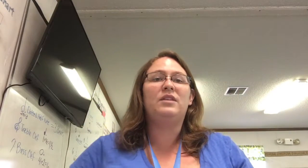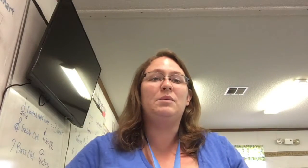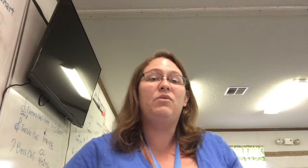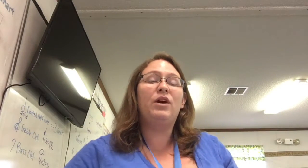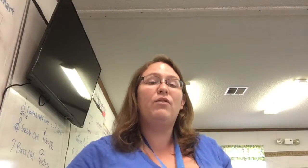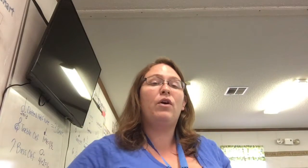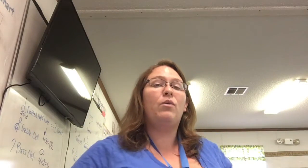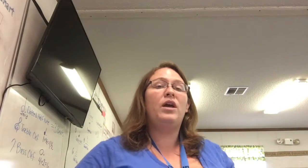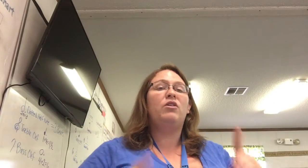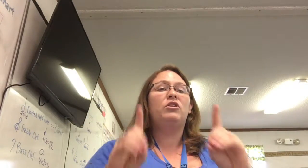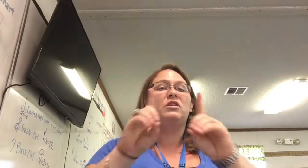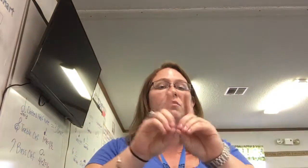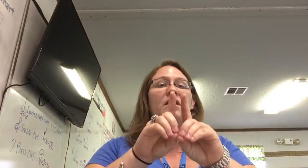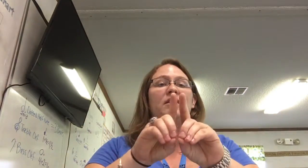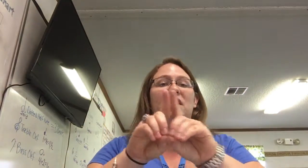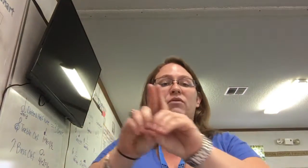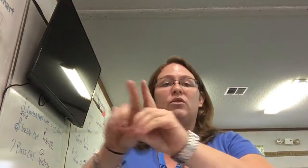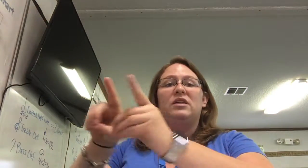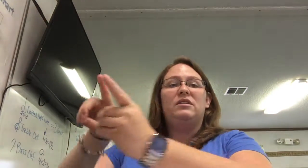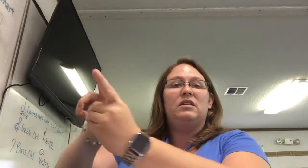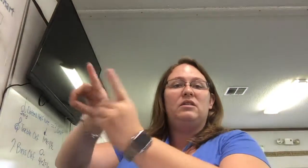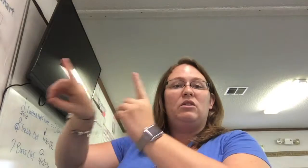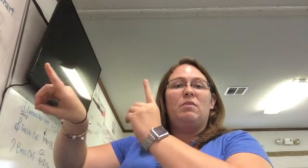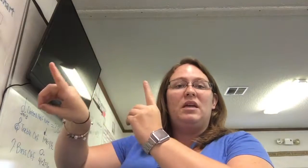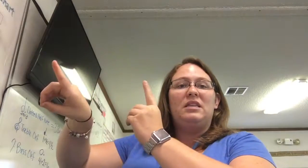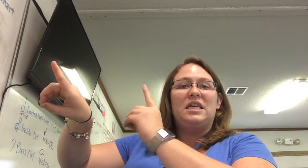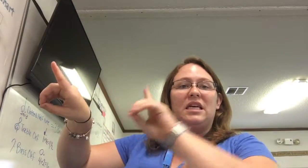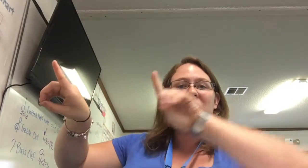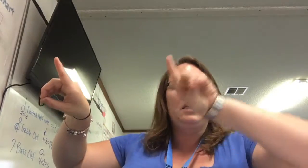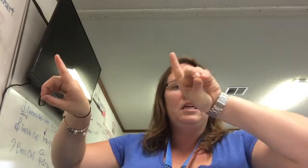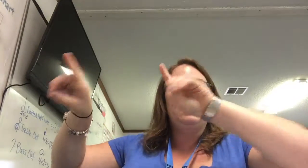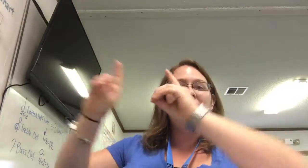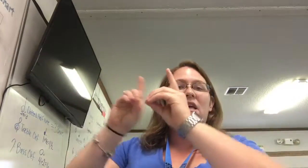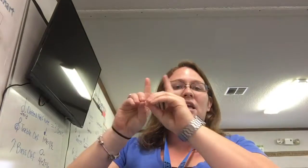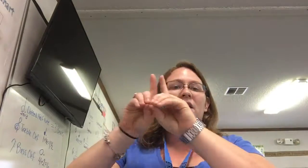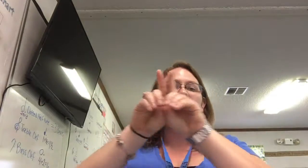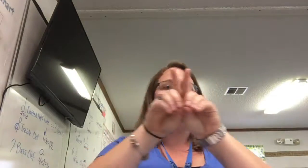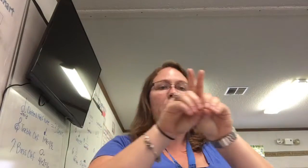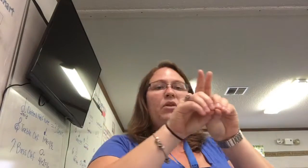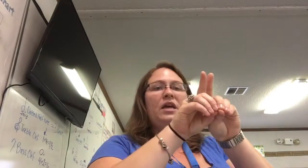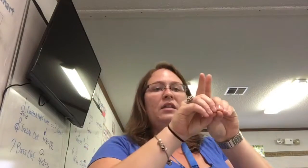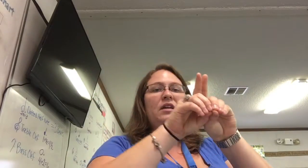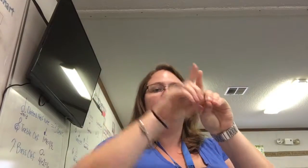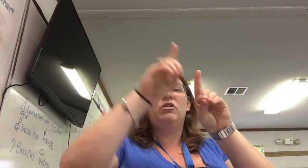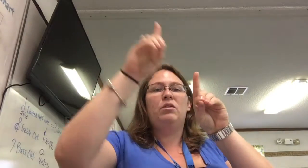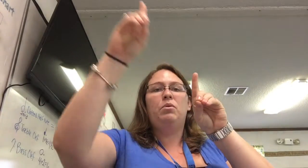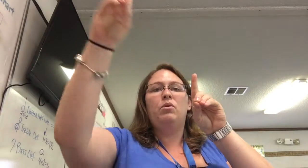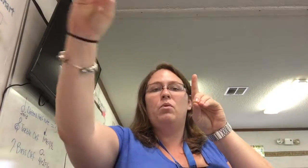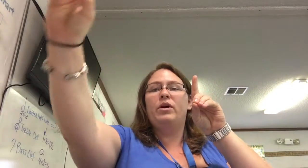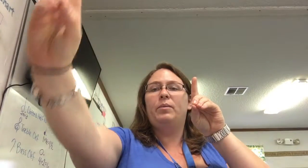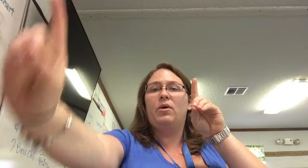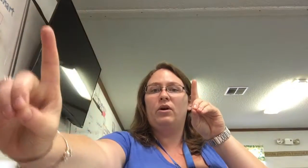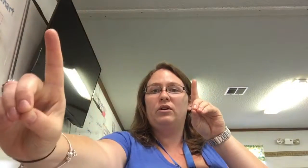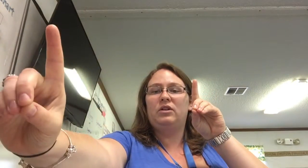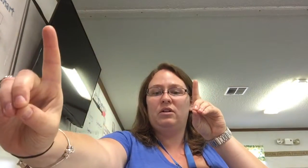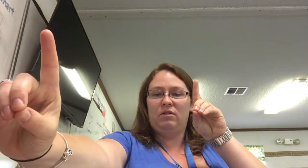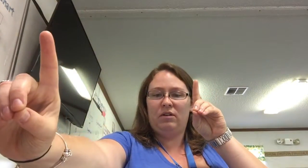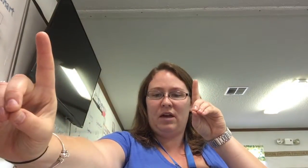seemed very far away. You're just gonna make the sign for distance. So you make a D with both hands and you're gonna pull one apart. Okay